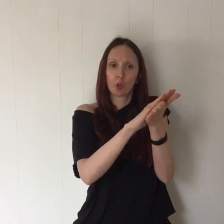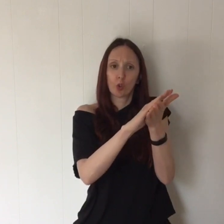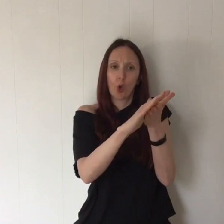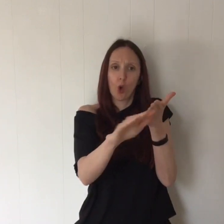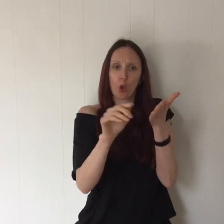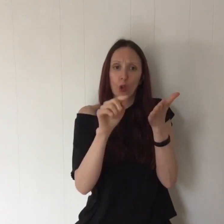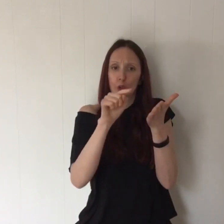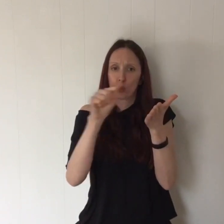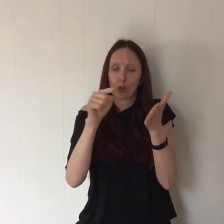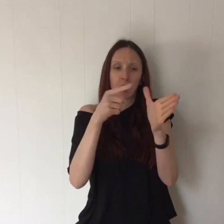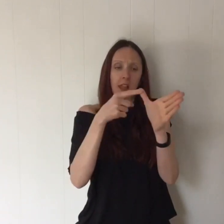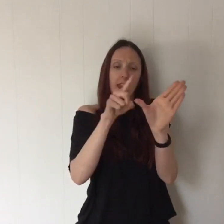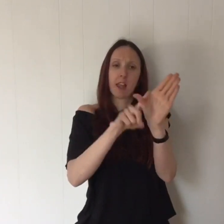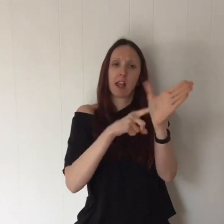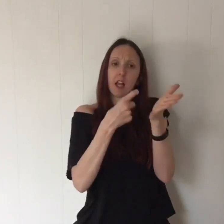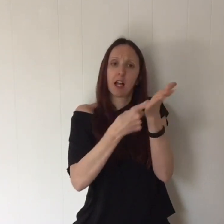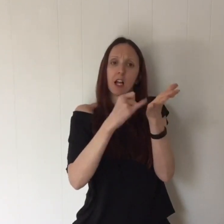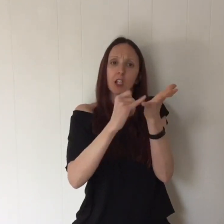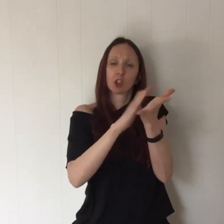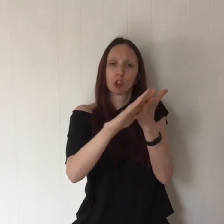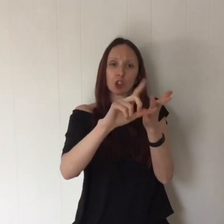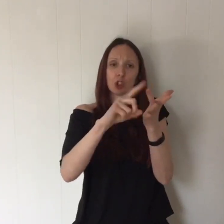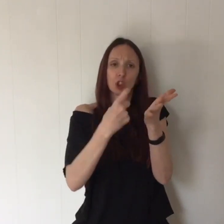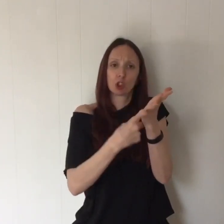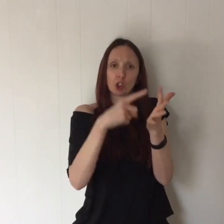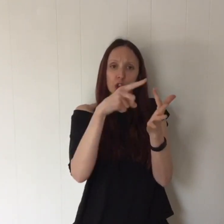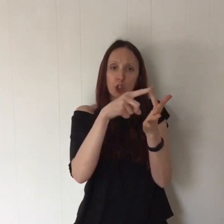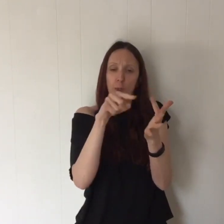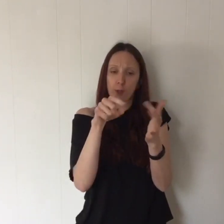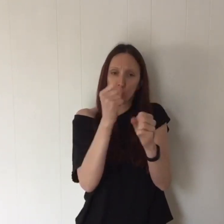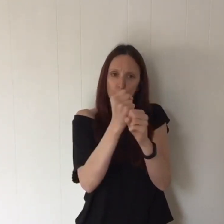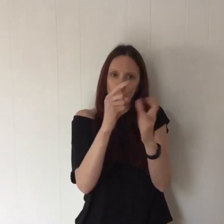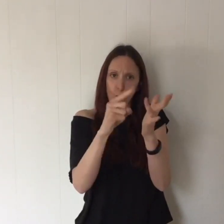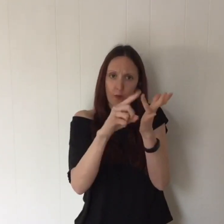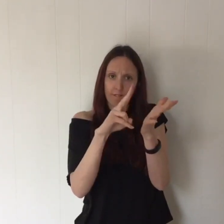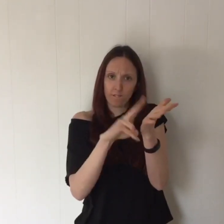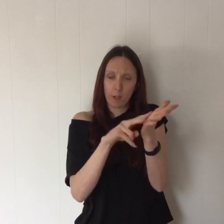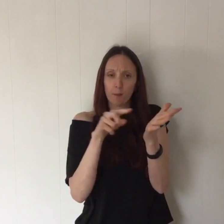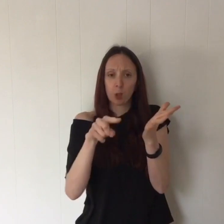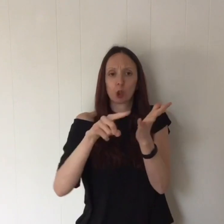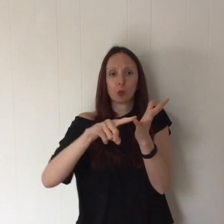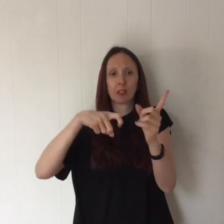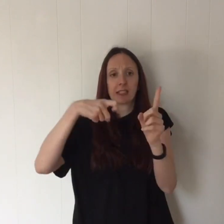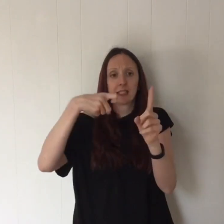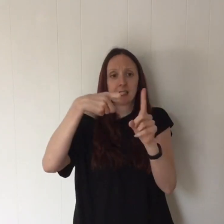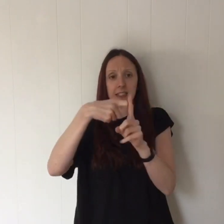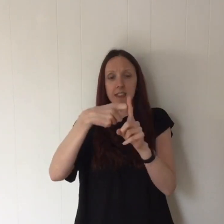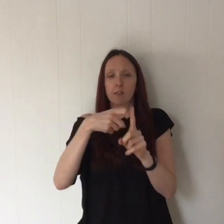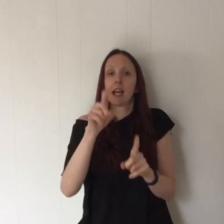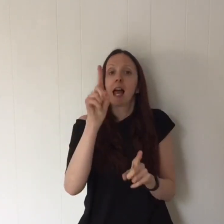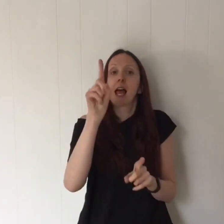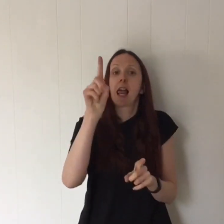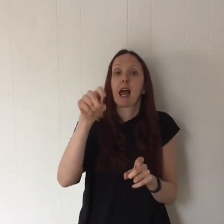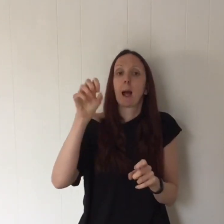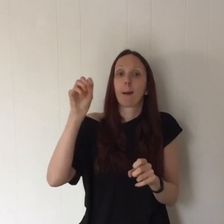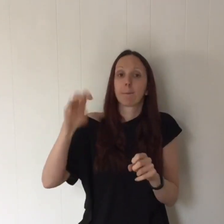-irshire.gov.uk